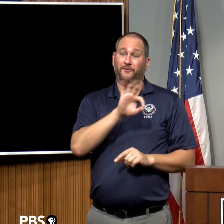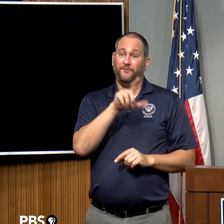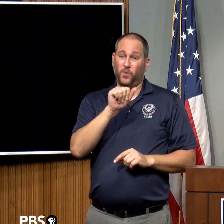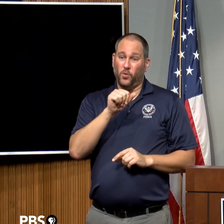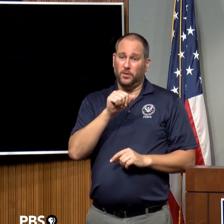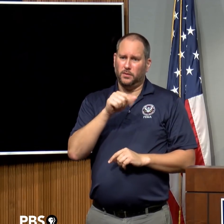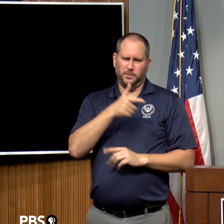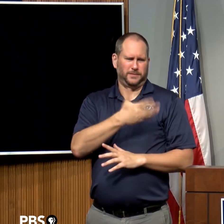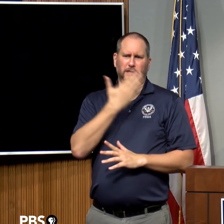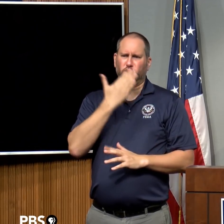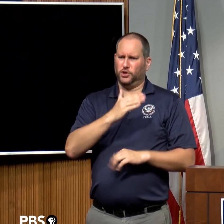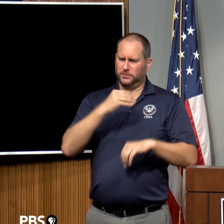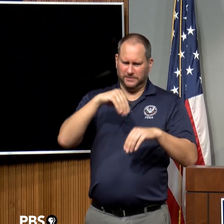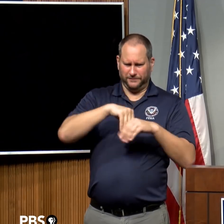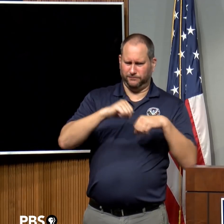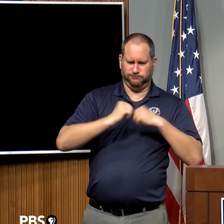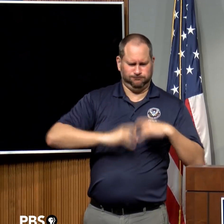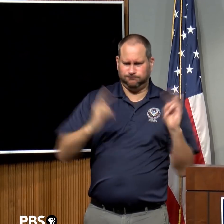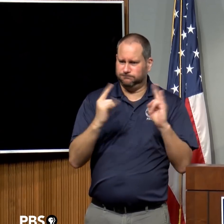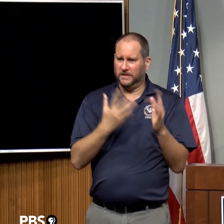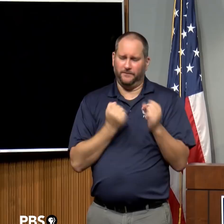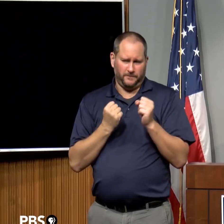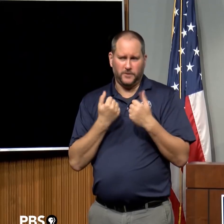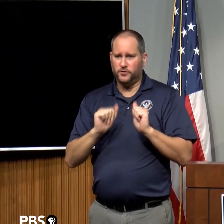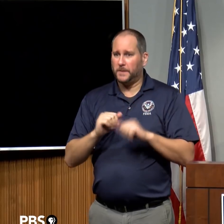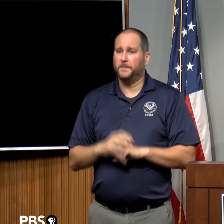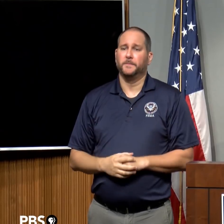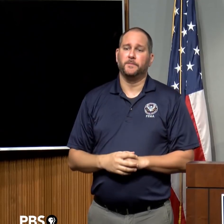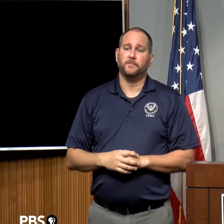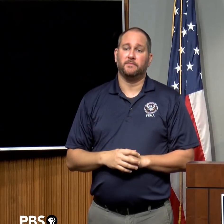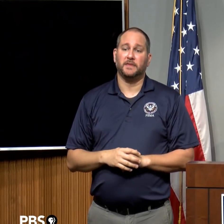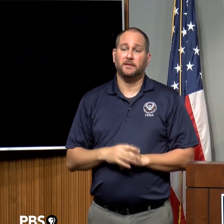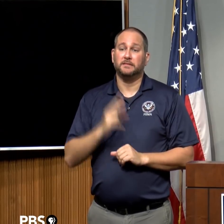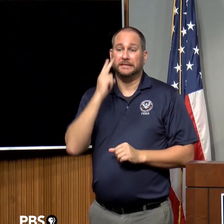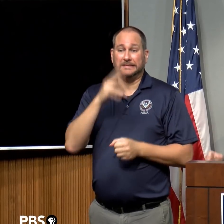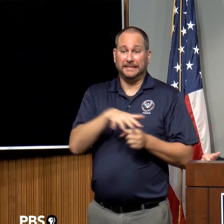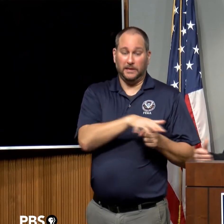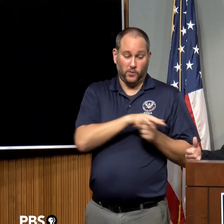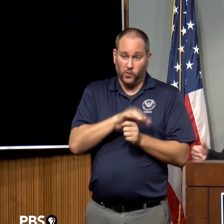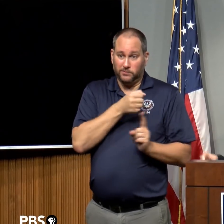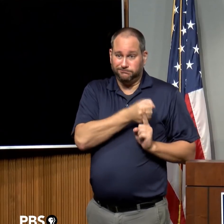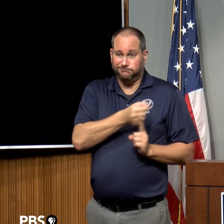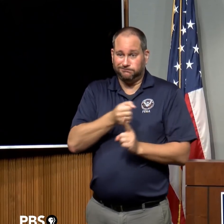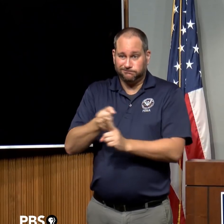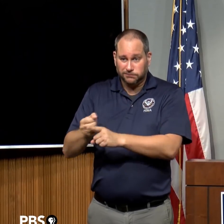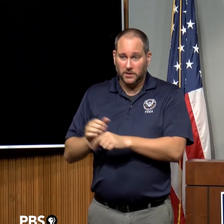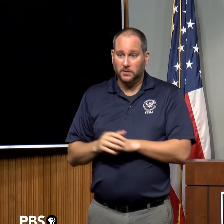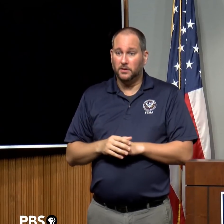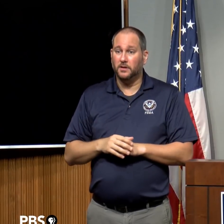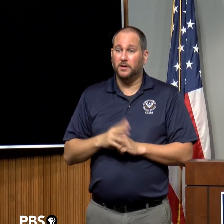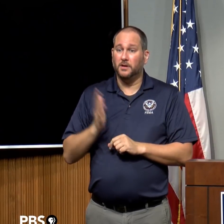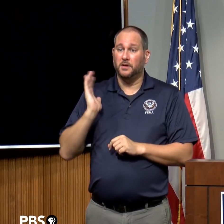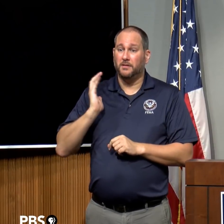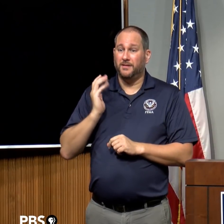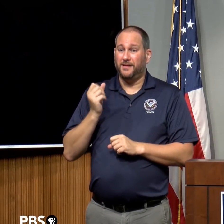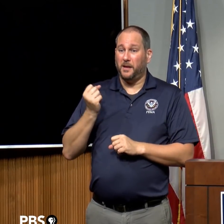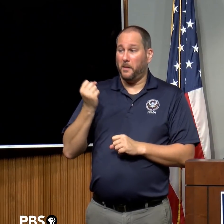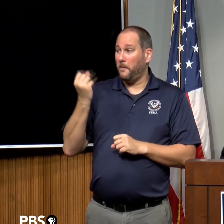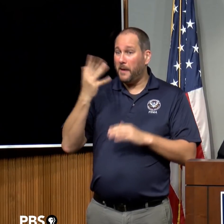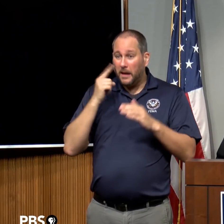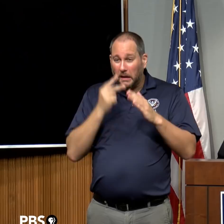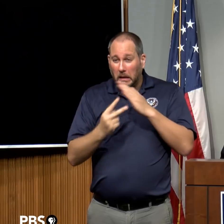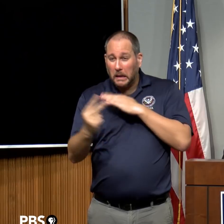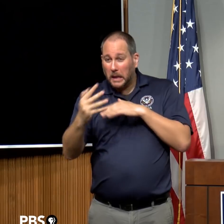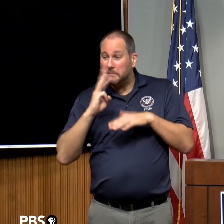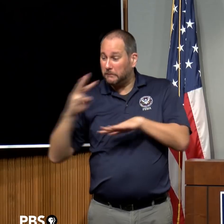You're going to see more localized impact with the surge where you saw a lot more inland, miles and miles inland flooding with Florence. I will have